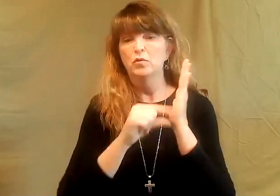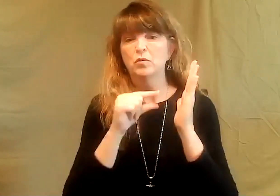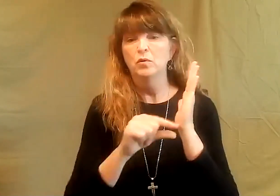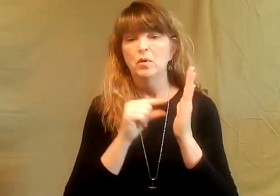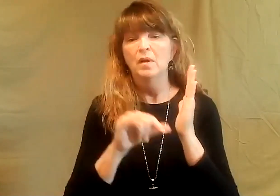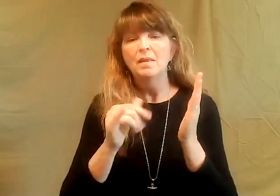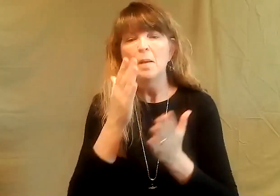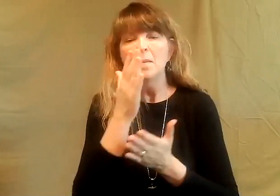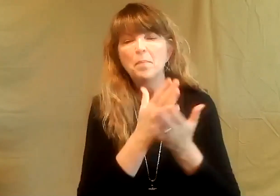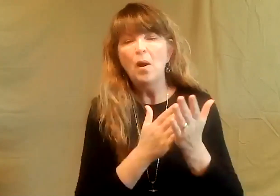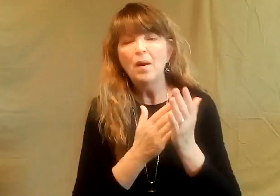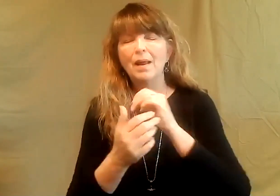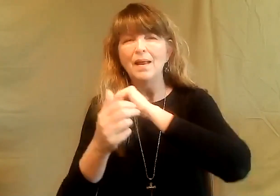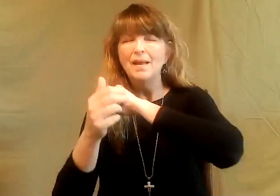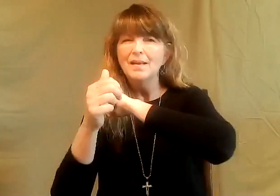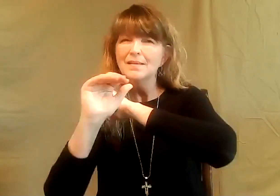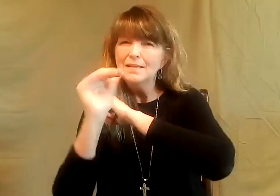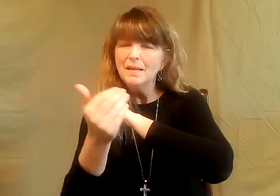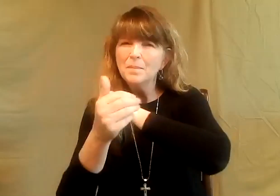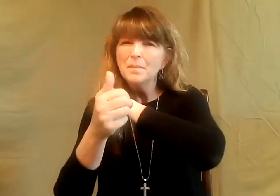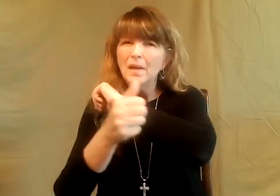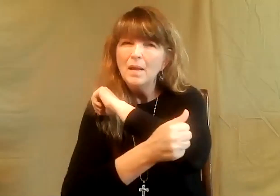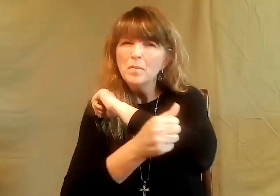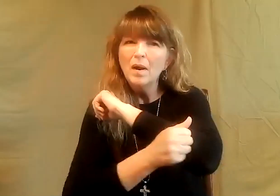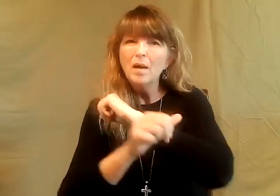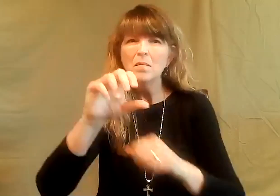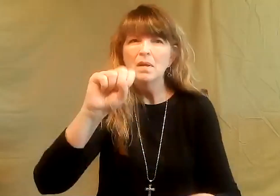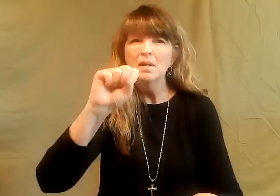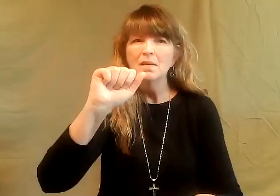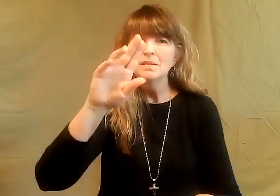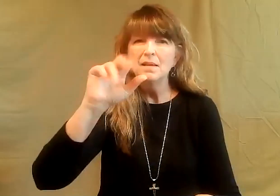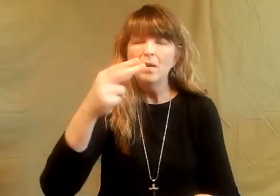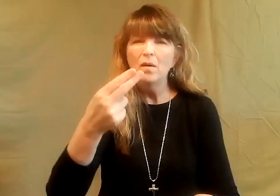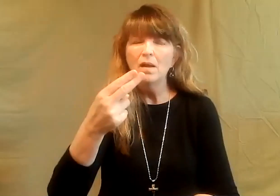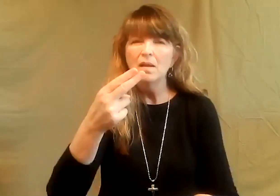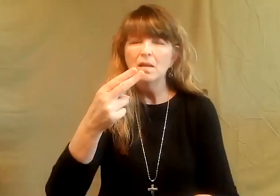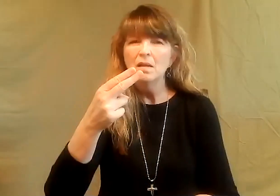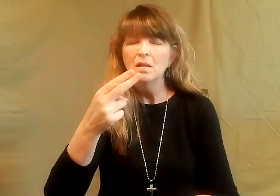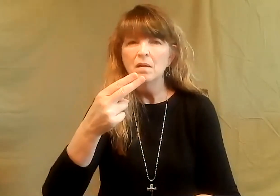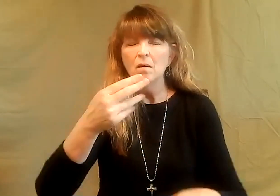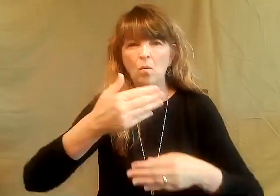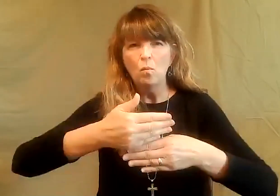are these verses i just read the part where it seems that abraham and sarah